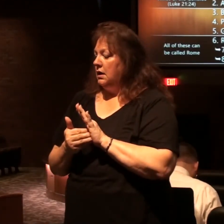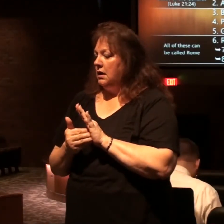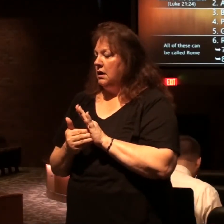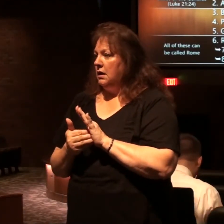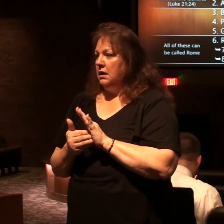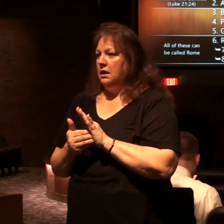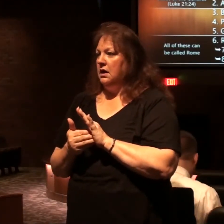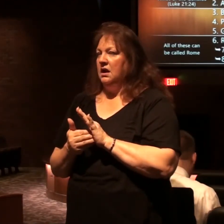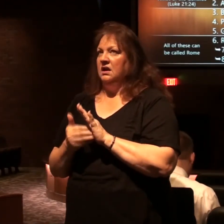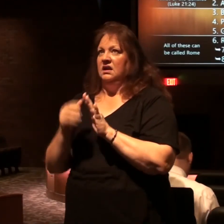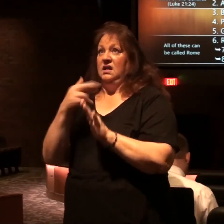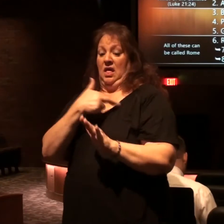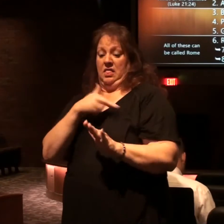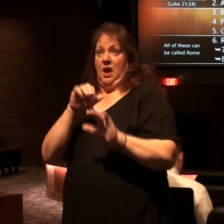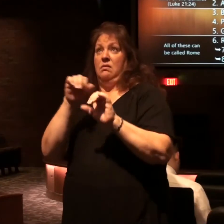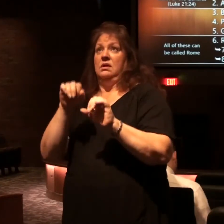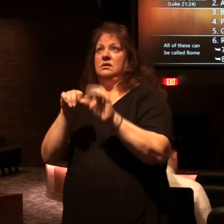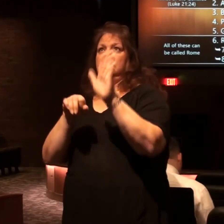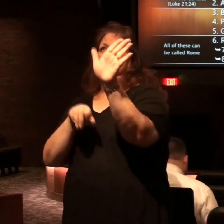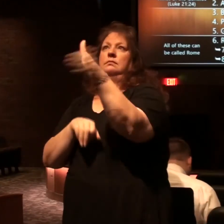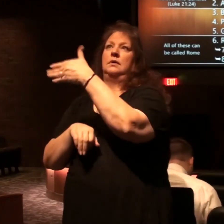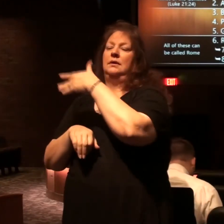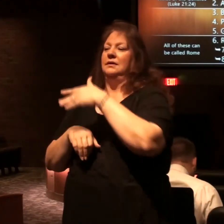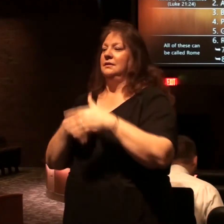we don't need the religious system anymore